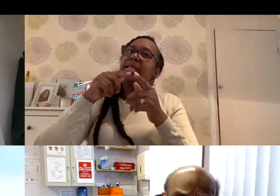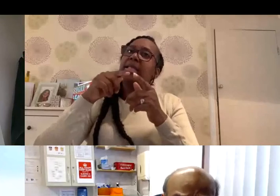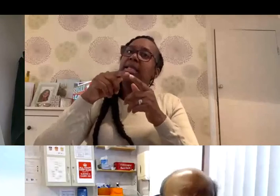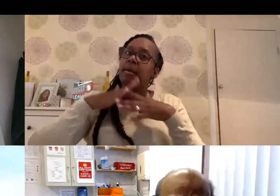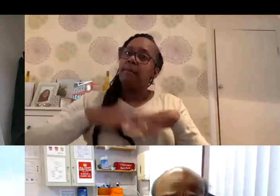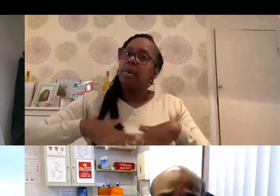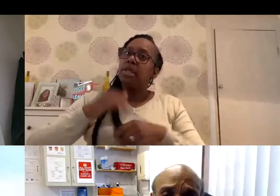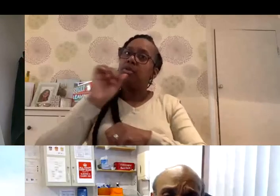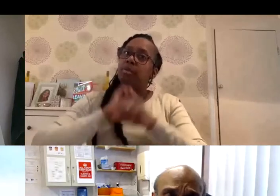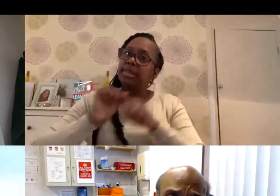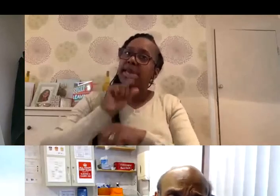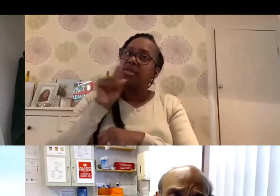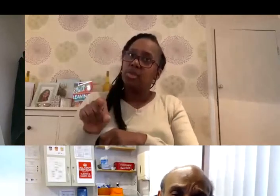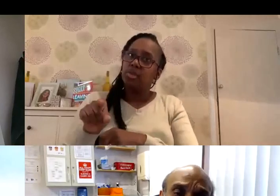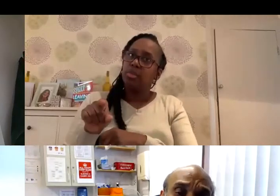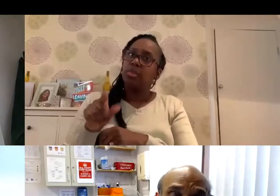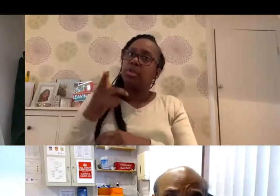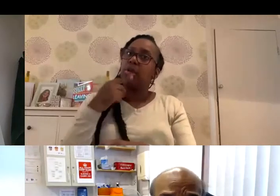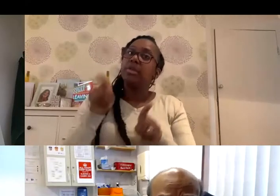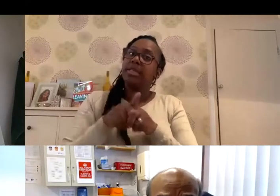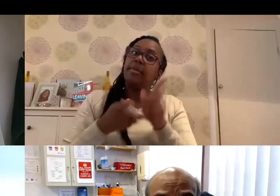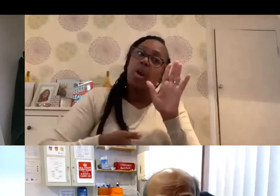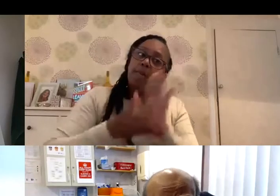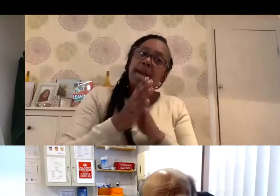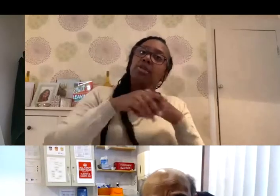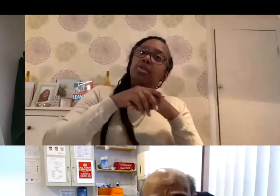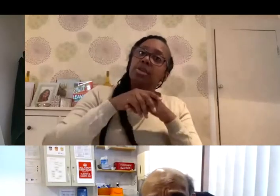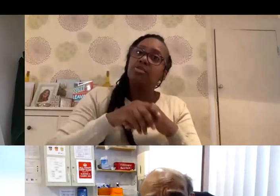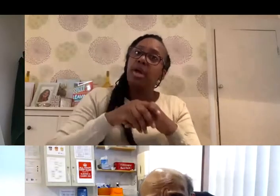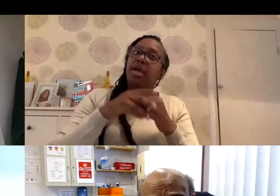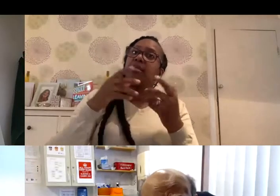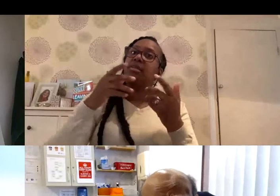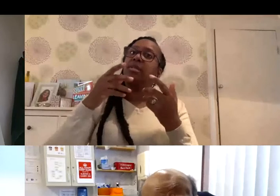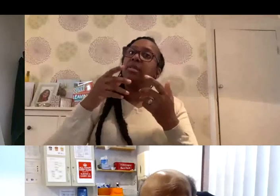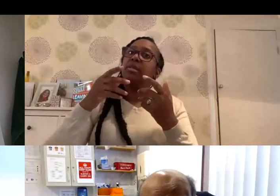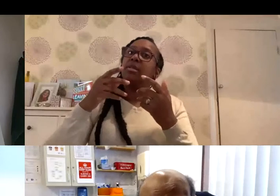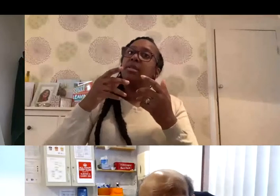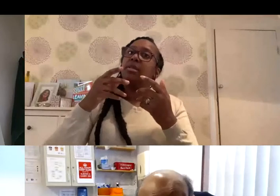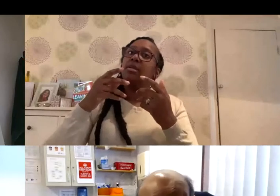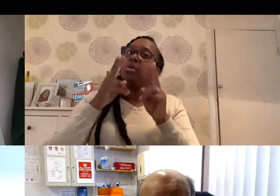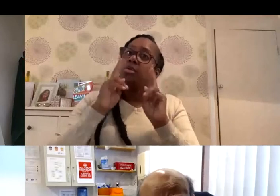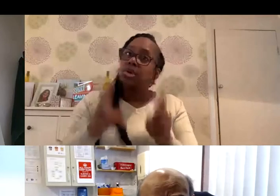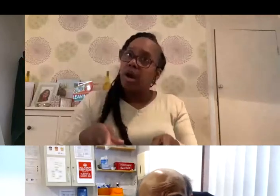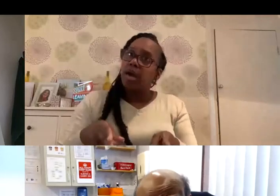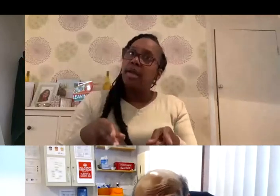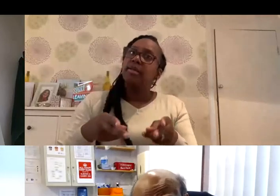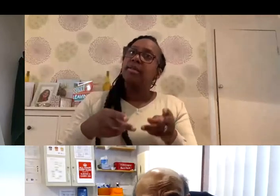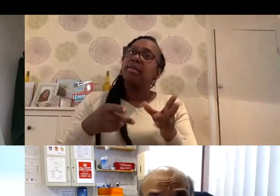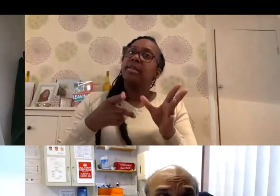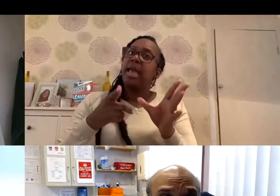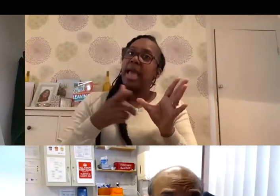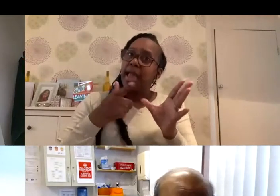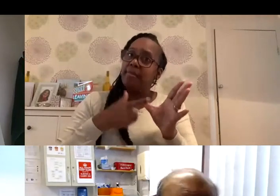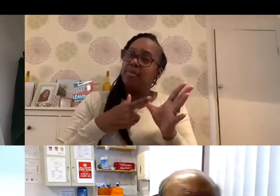-19. And I go back to my friends and colleagues who sadly suffered COVID-19 in April and May, who recovered from it. Some of